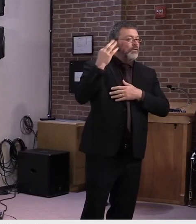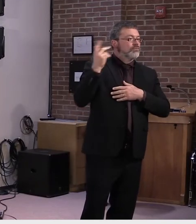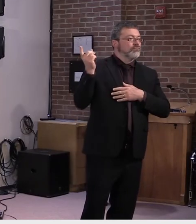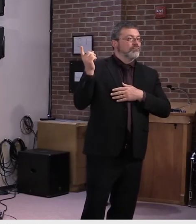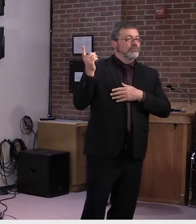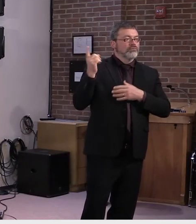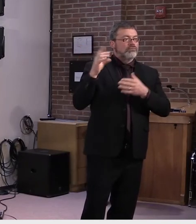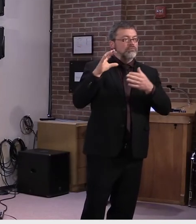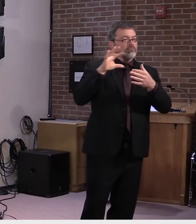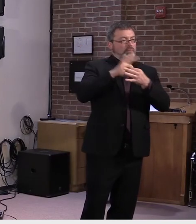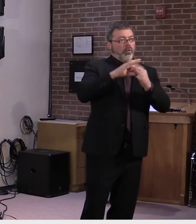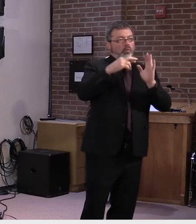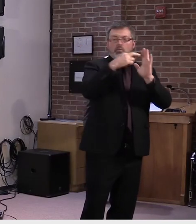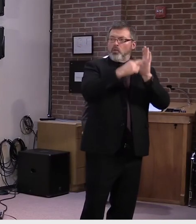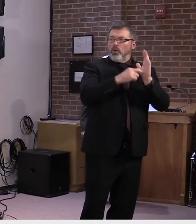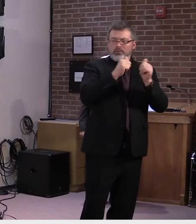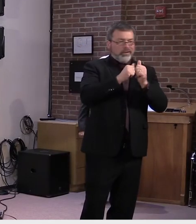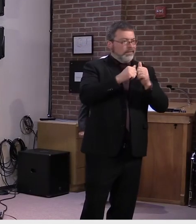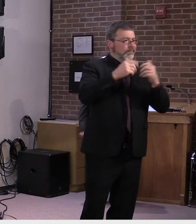classes within schools?